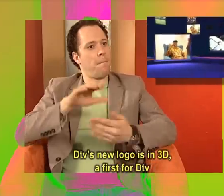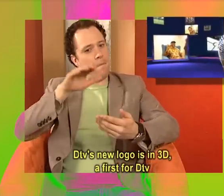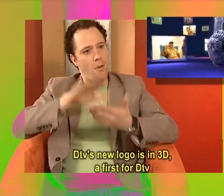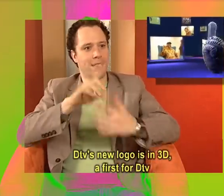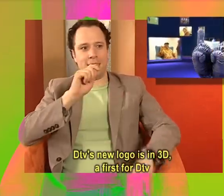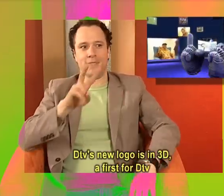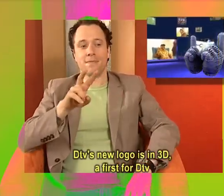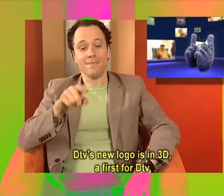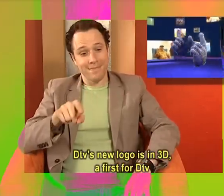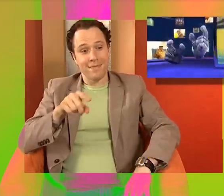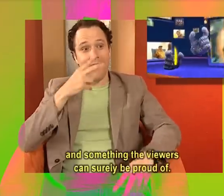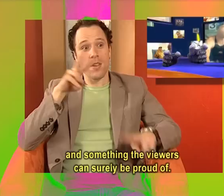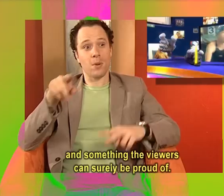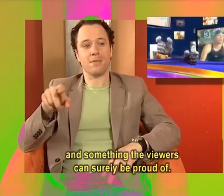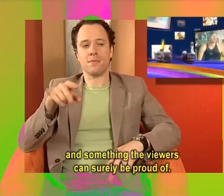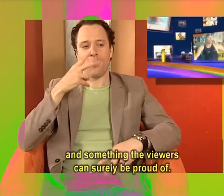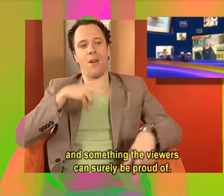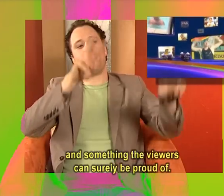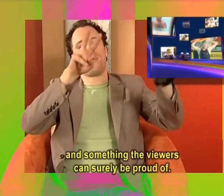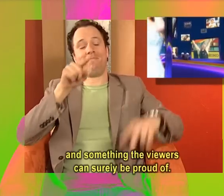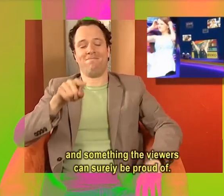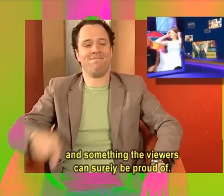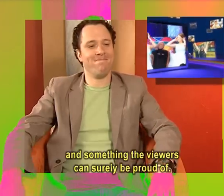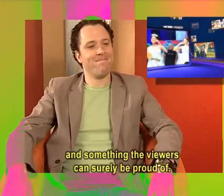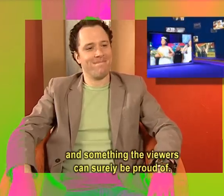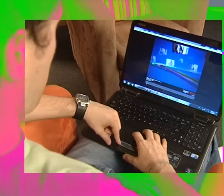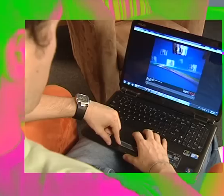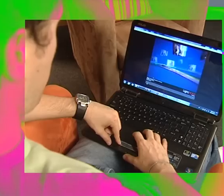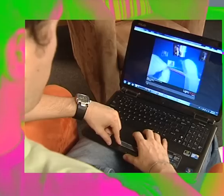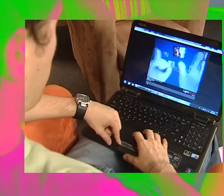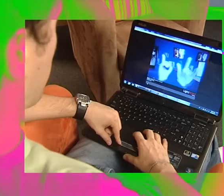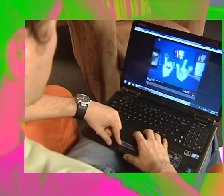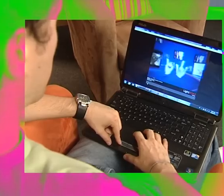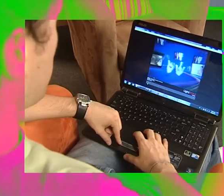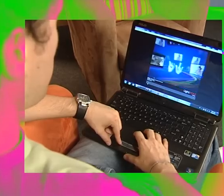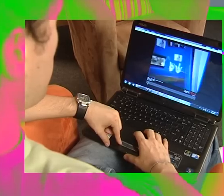in 3D, a first for DTV and something the viewers can surely be proud of.